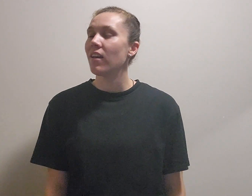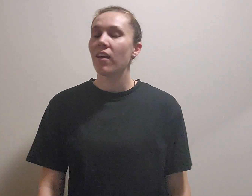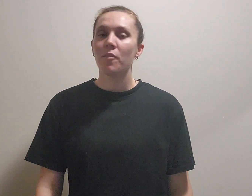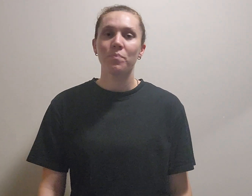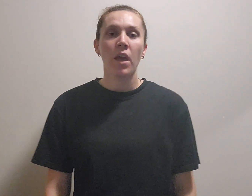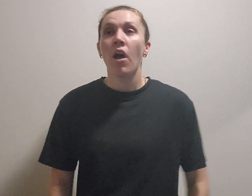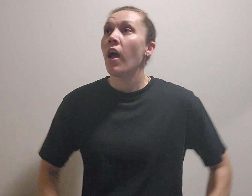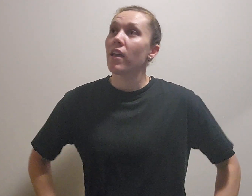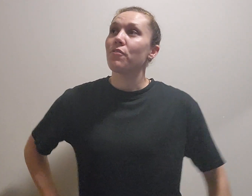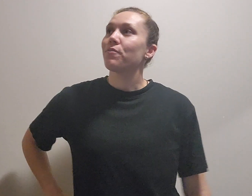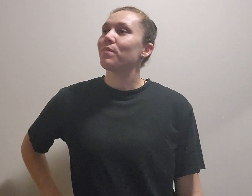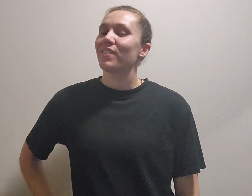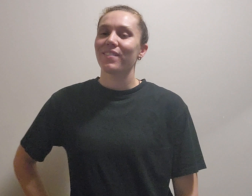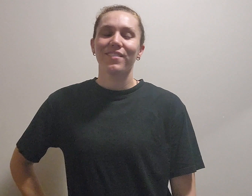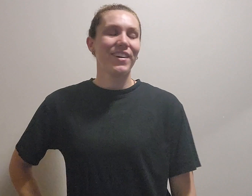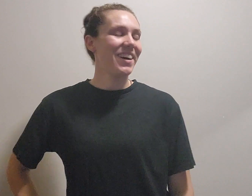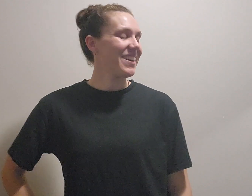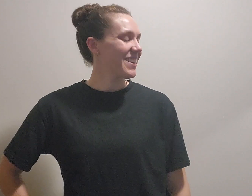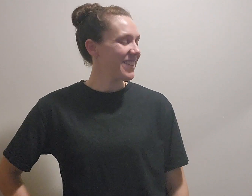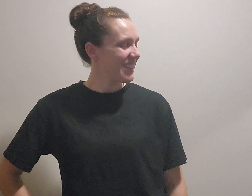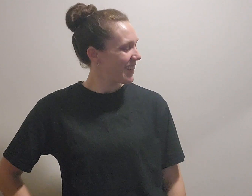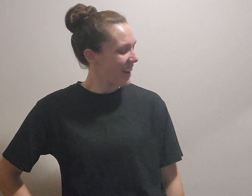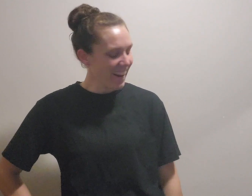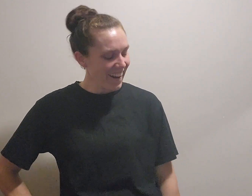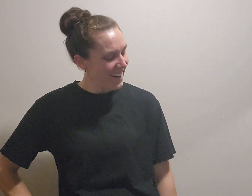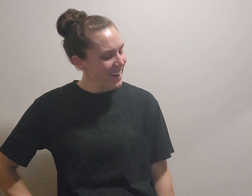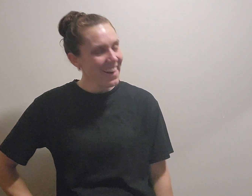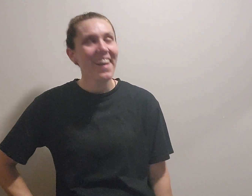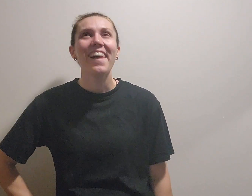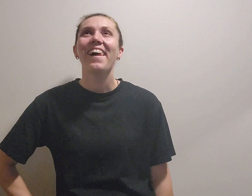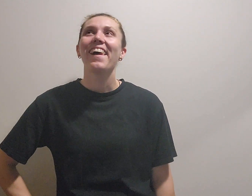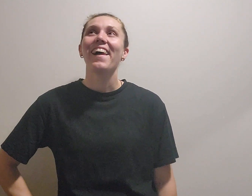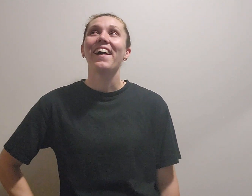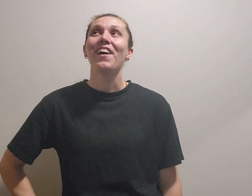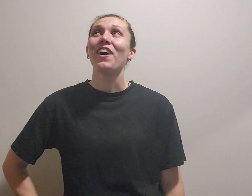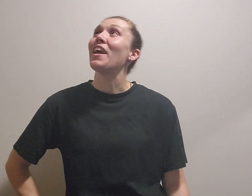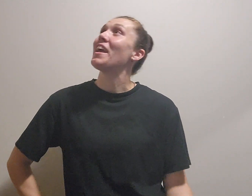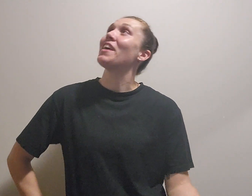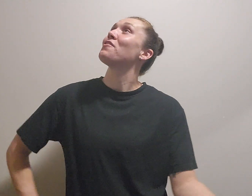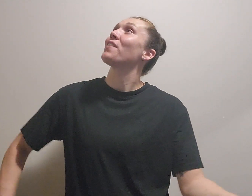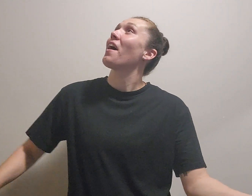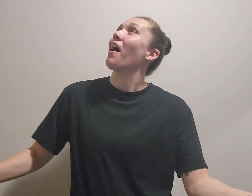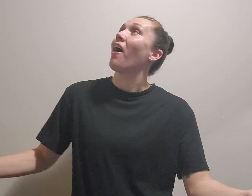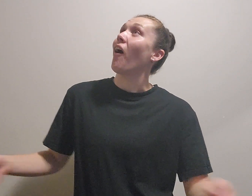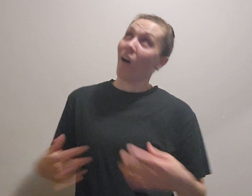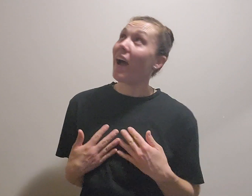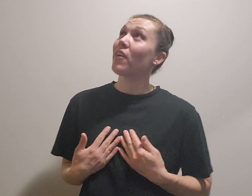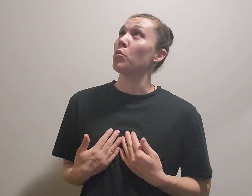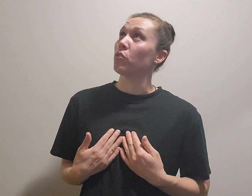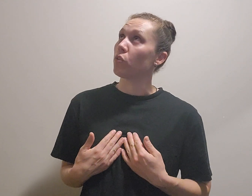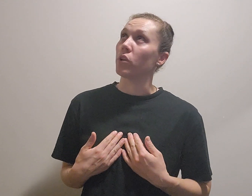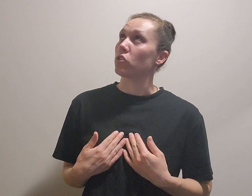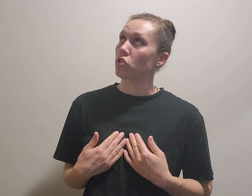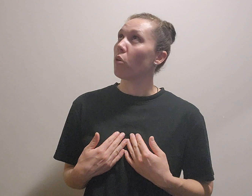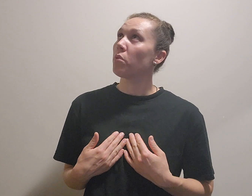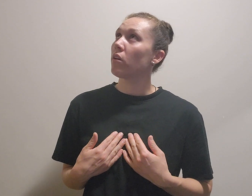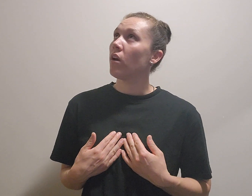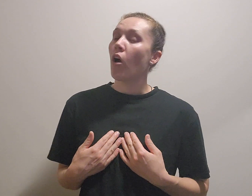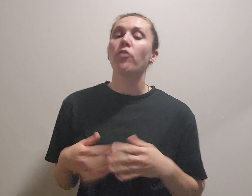if if I was doing the job of